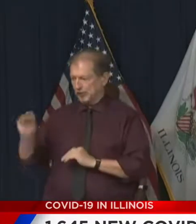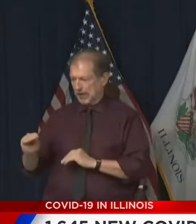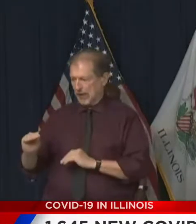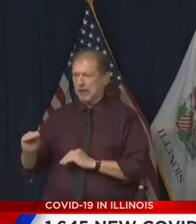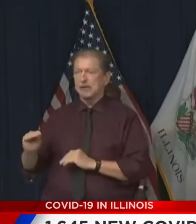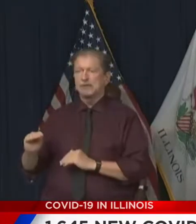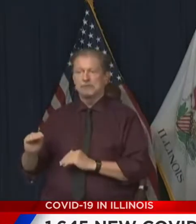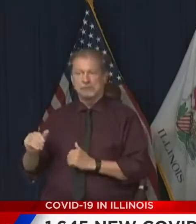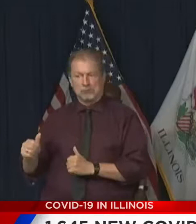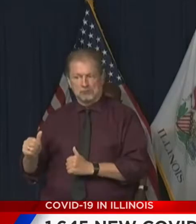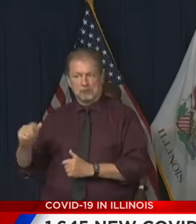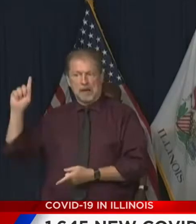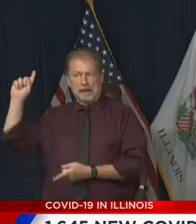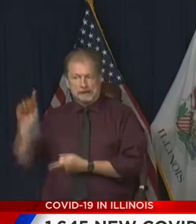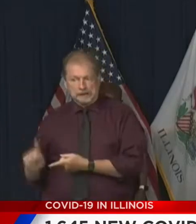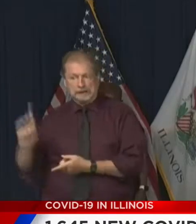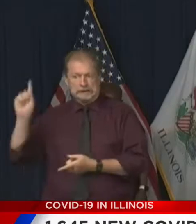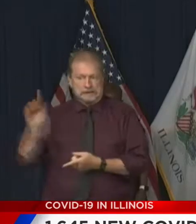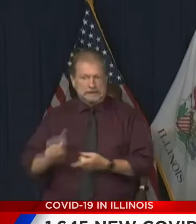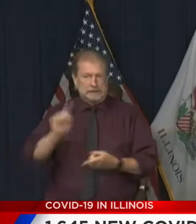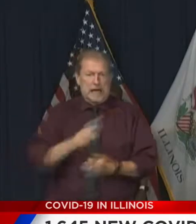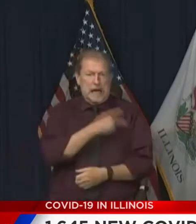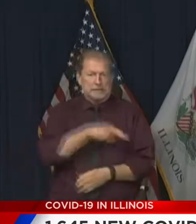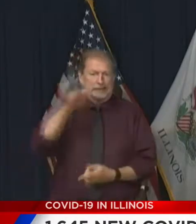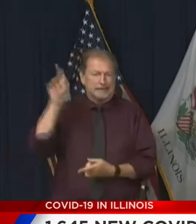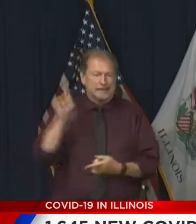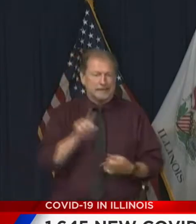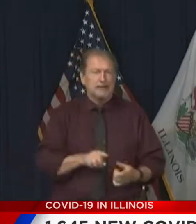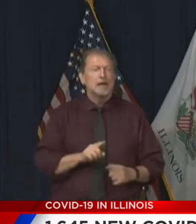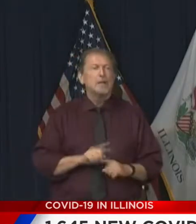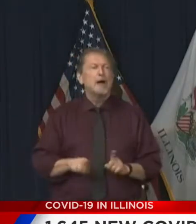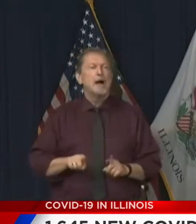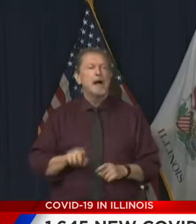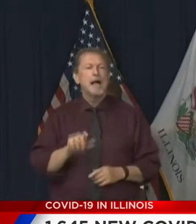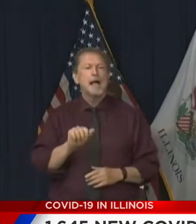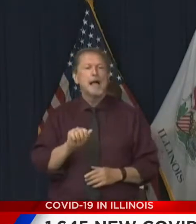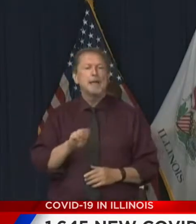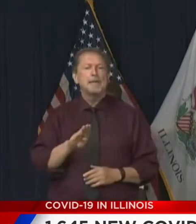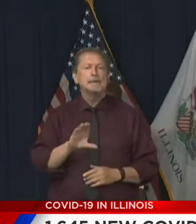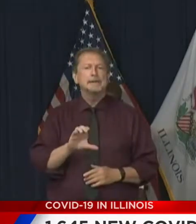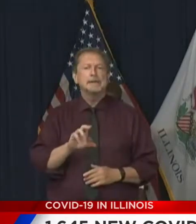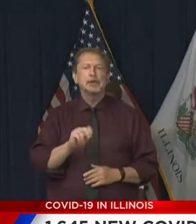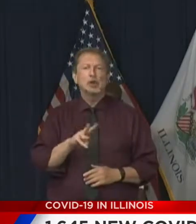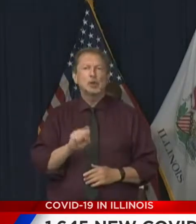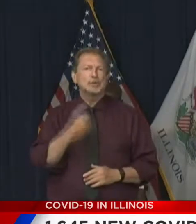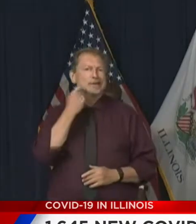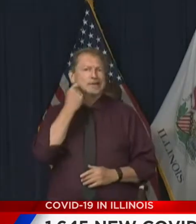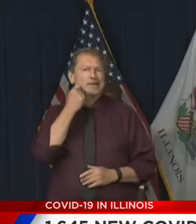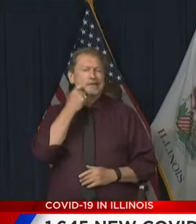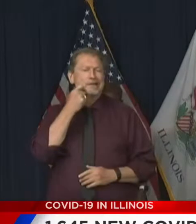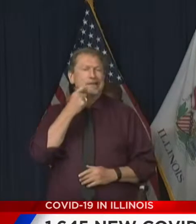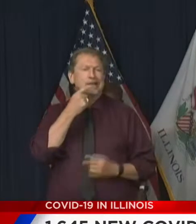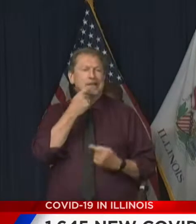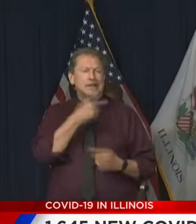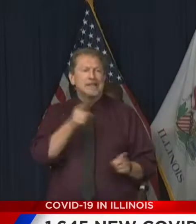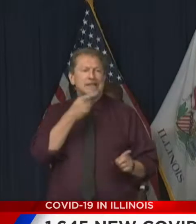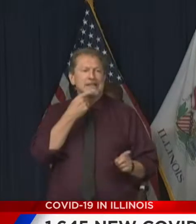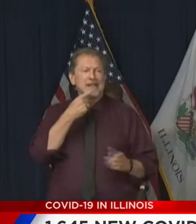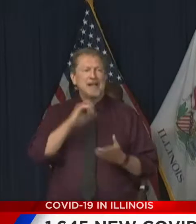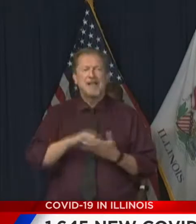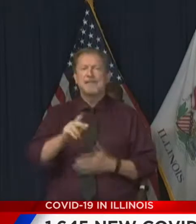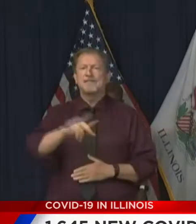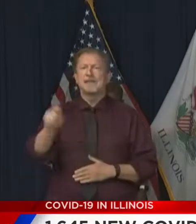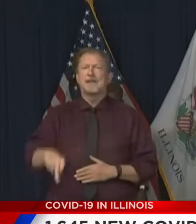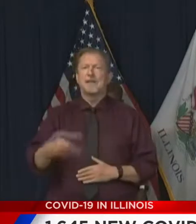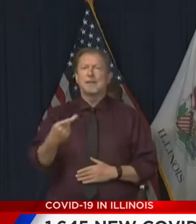July. Including the positivity right now at ABC News. We just learned that a very well-known forecast out of Philadelphia is